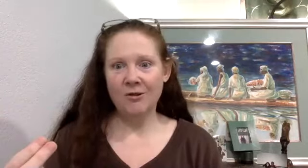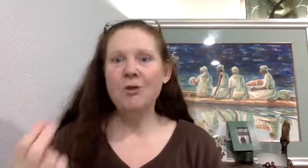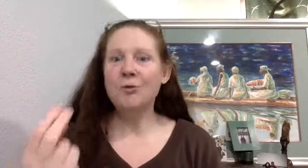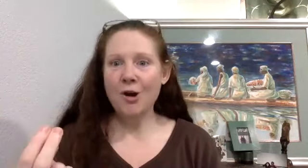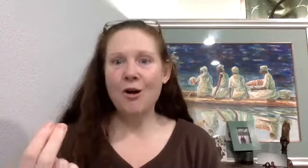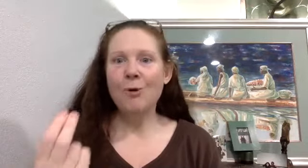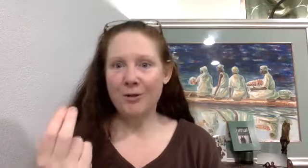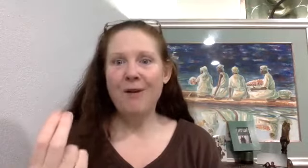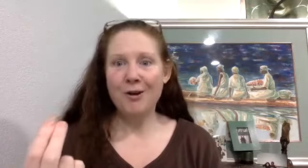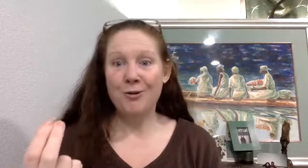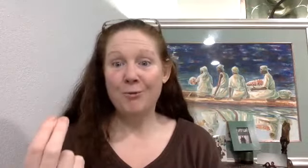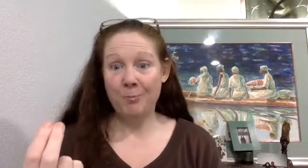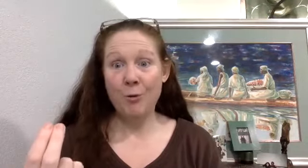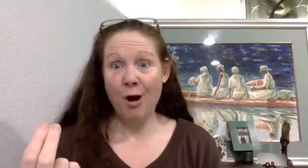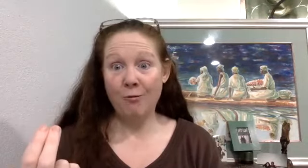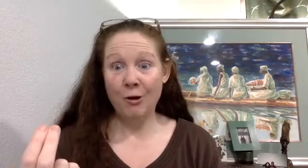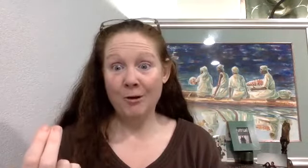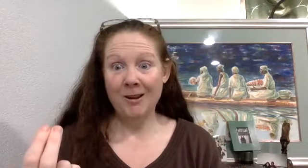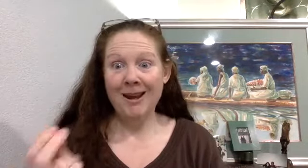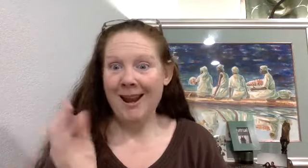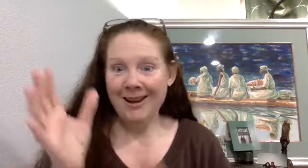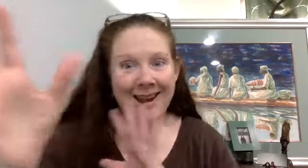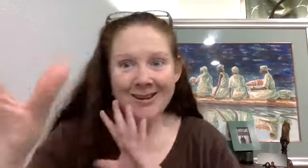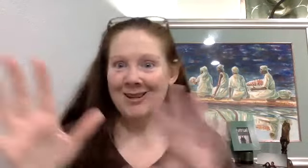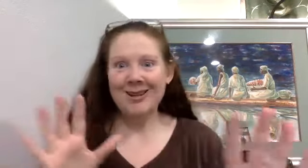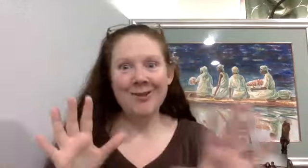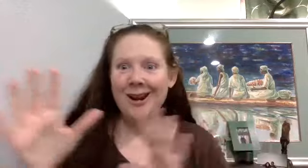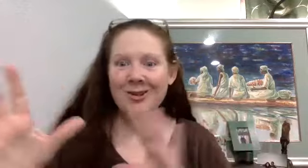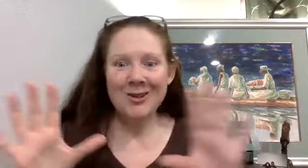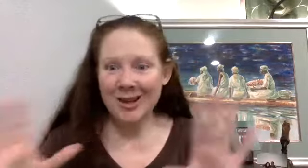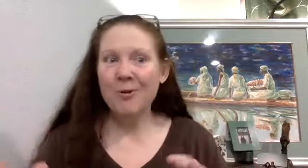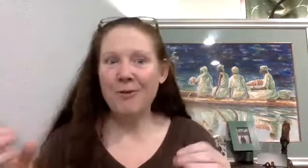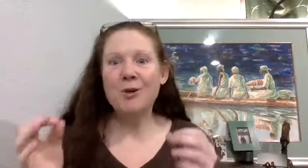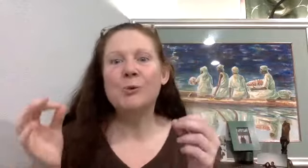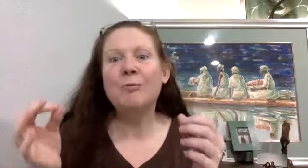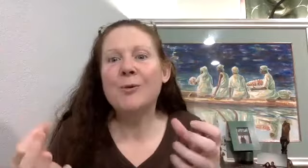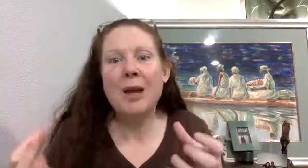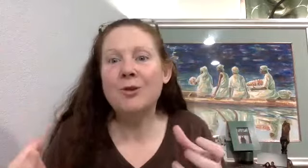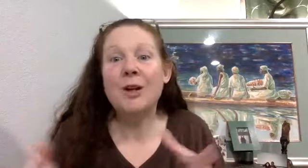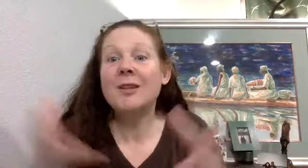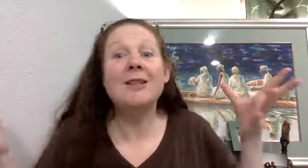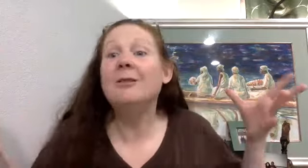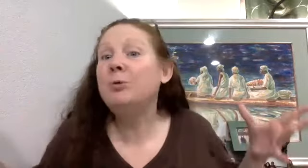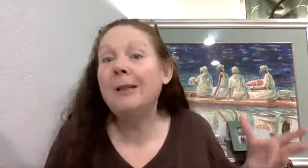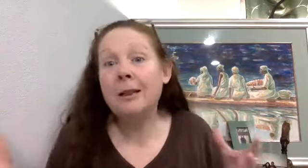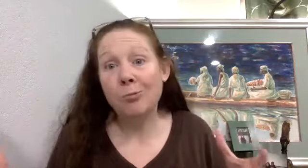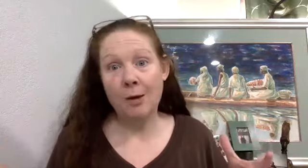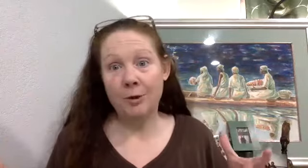You'll know what the value that we both offer in different countries and separate values. We both demonstrate it. is completely impromptu.